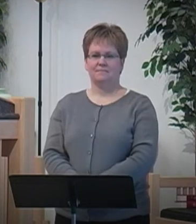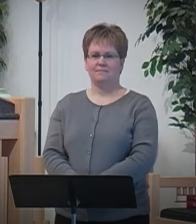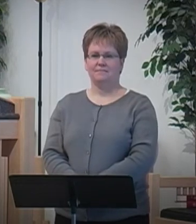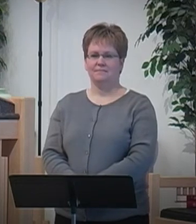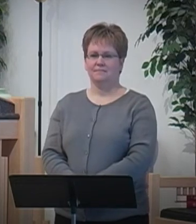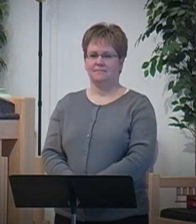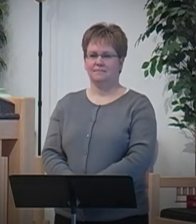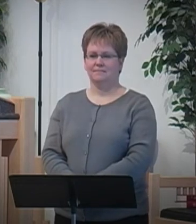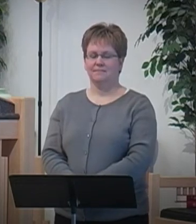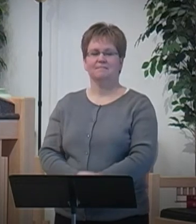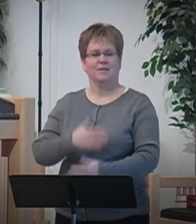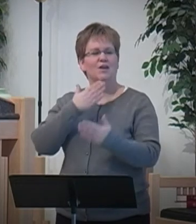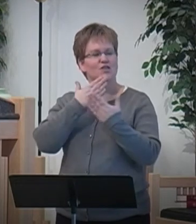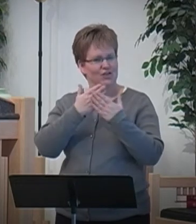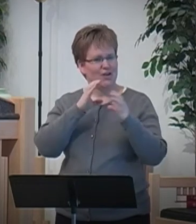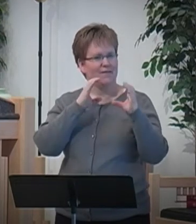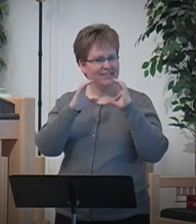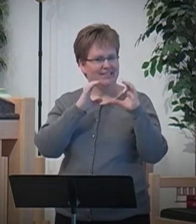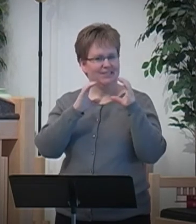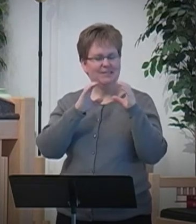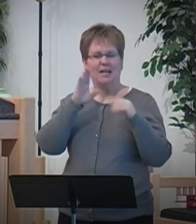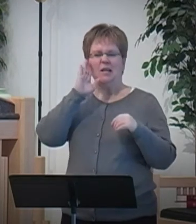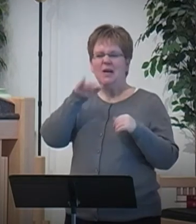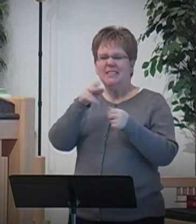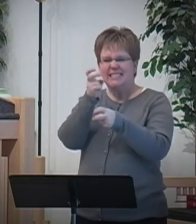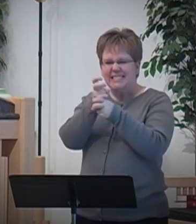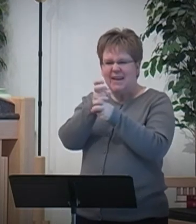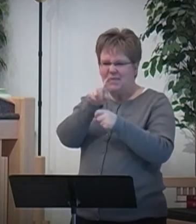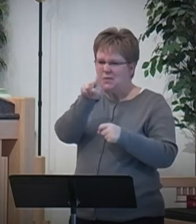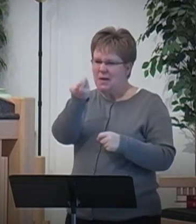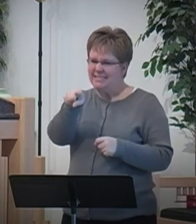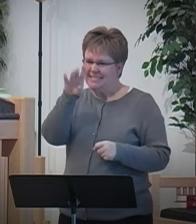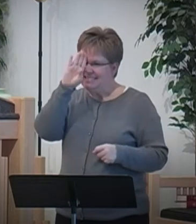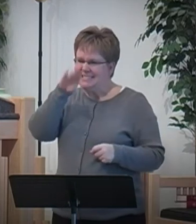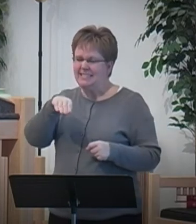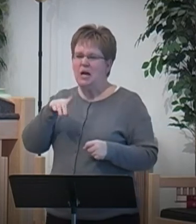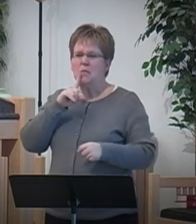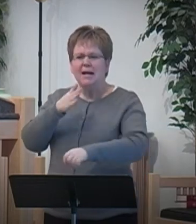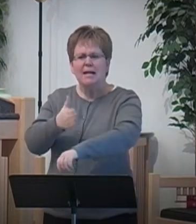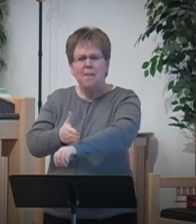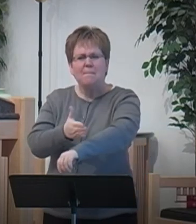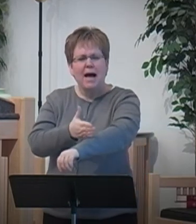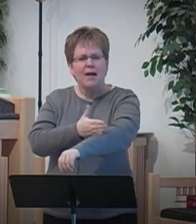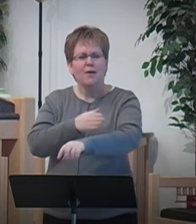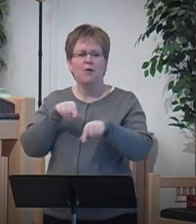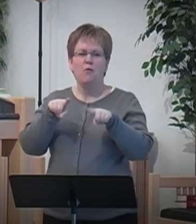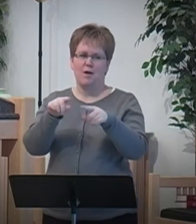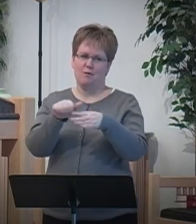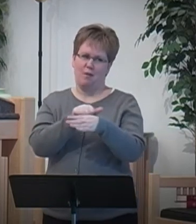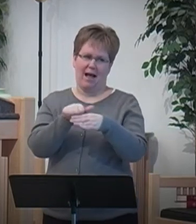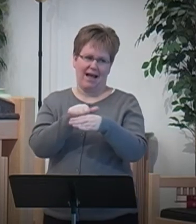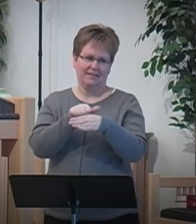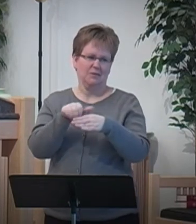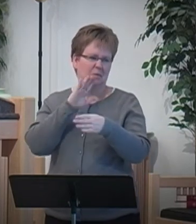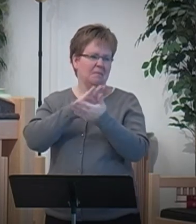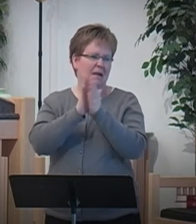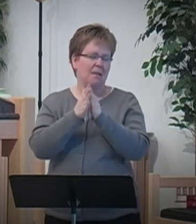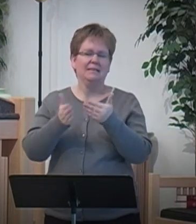Good conversation. I know these are tough questions, and it gets better as we practice more and more talking about God, naming